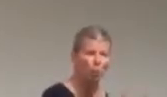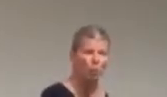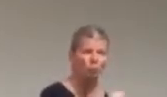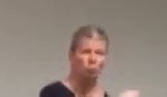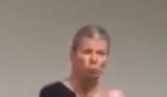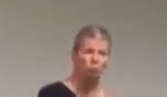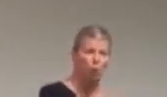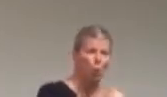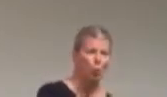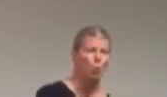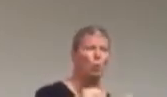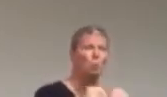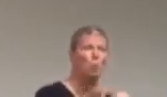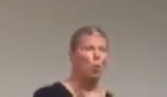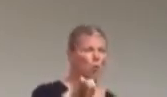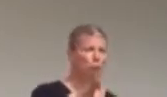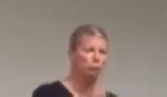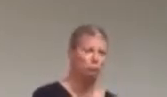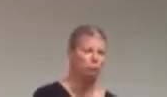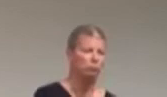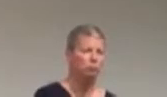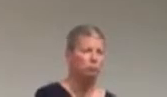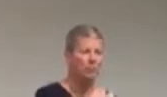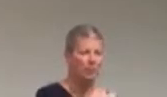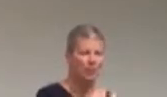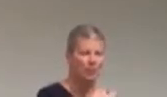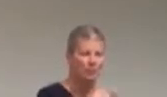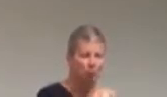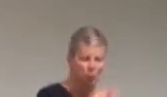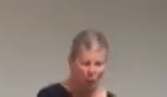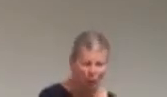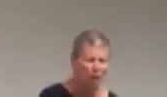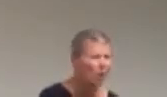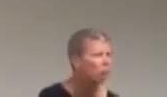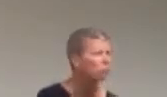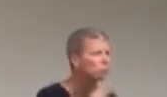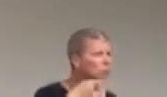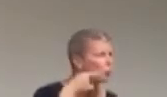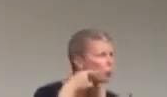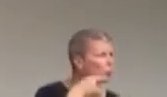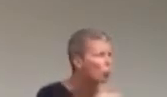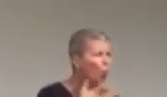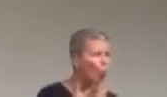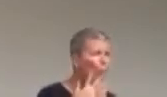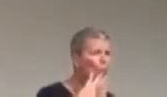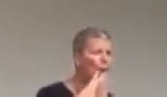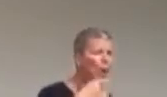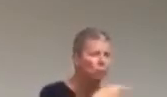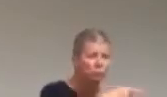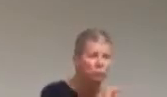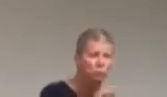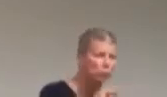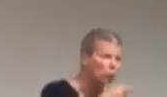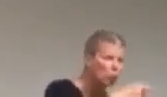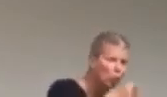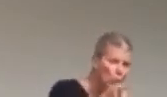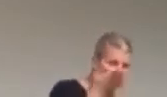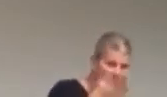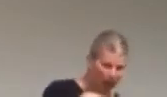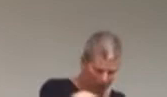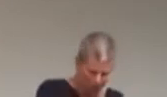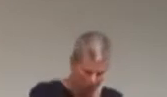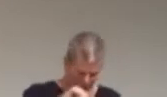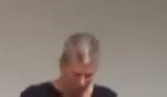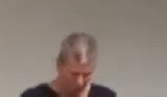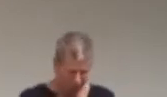inform people who don't know about it? Is it to help people who might be asexual to discover themselves? Or is it a mix of